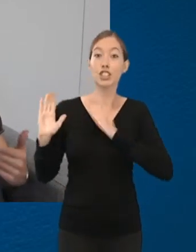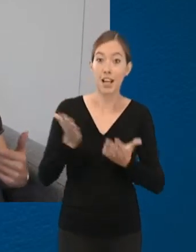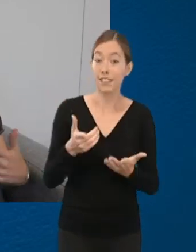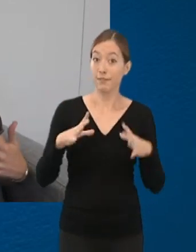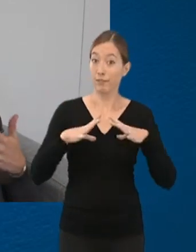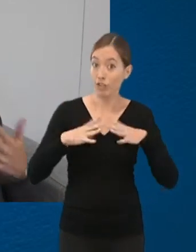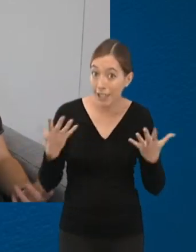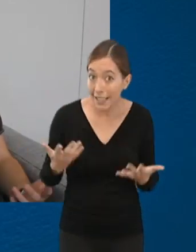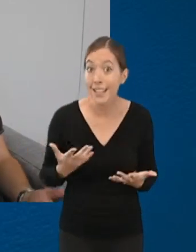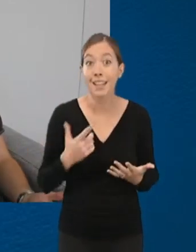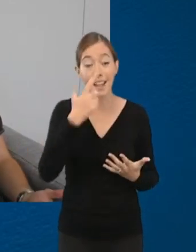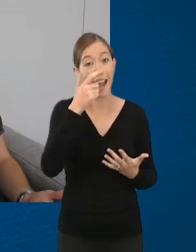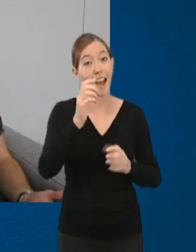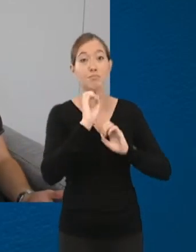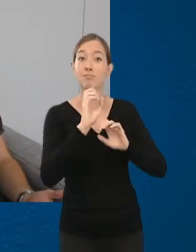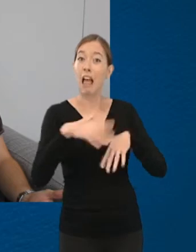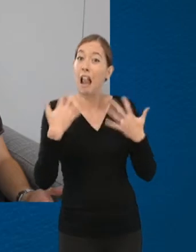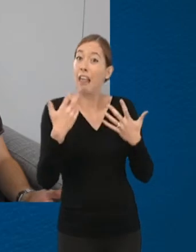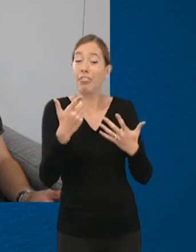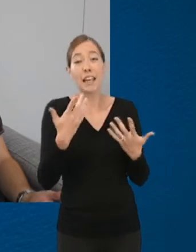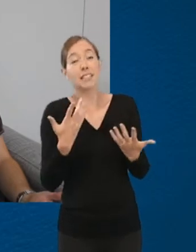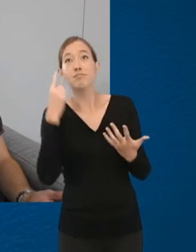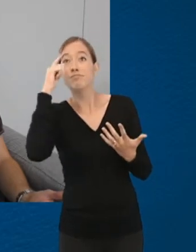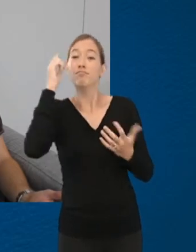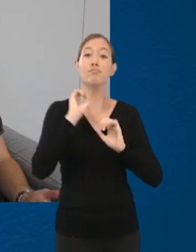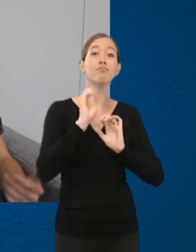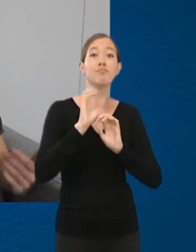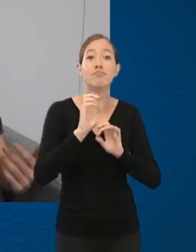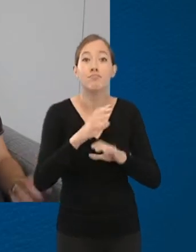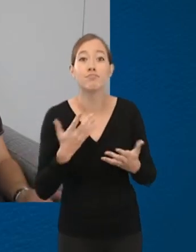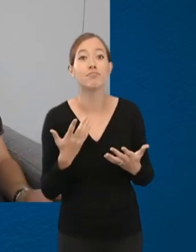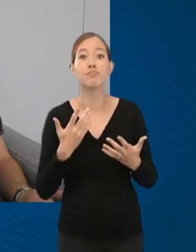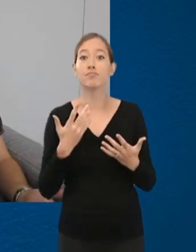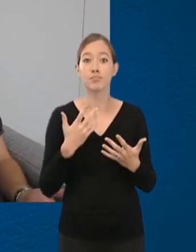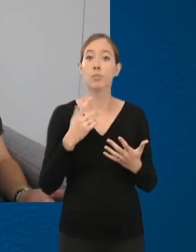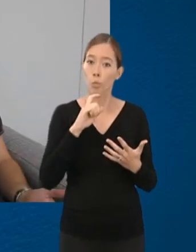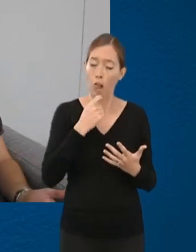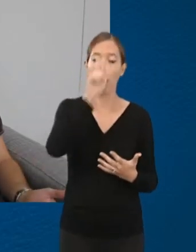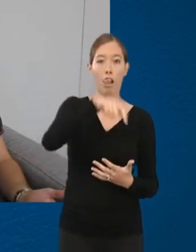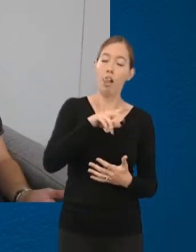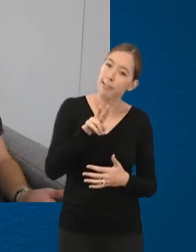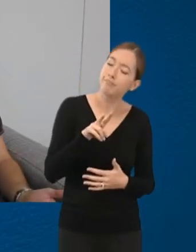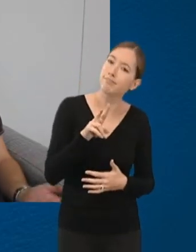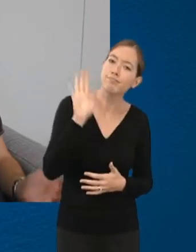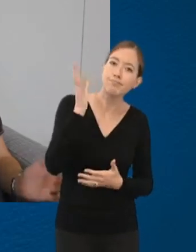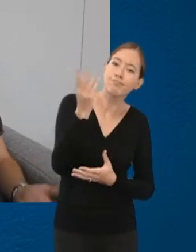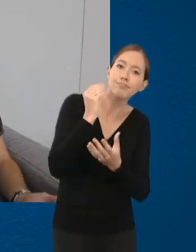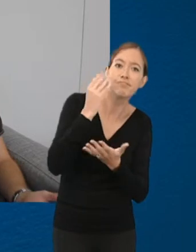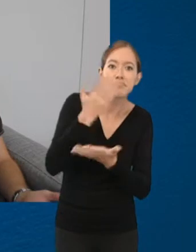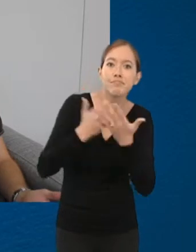where you'll just talk about whatever you want to talk about and there's somebody there to listen to you. It's completely confidential.